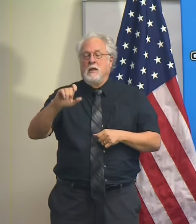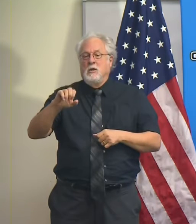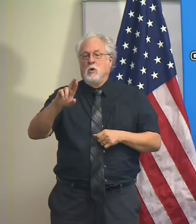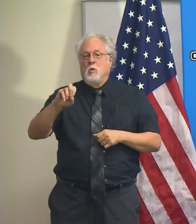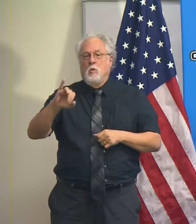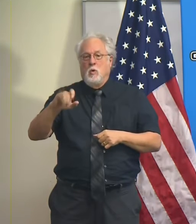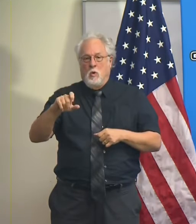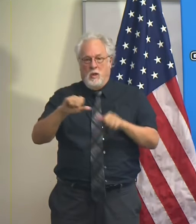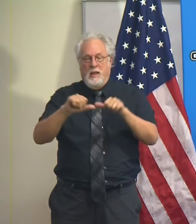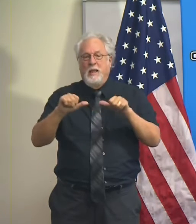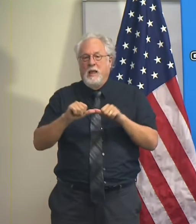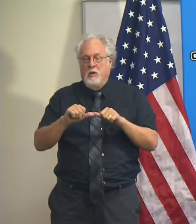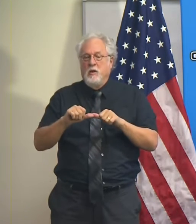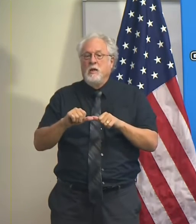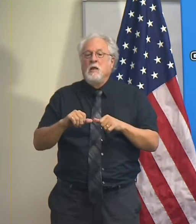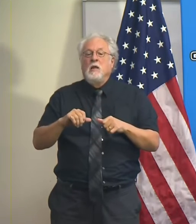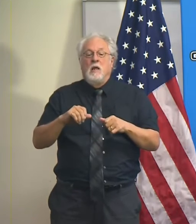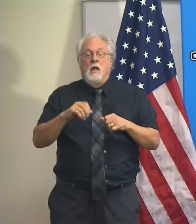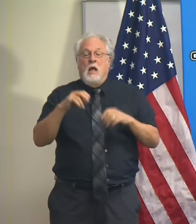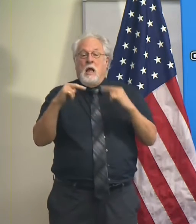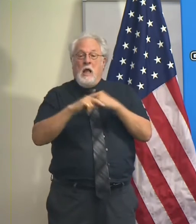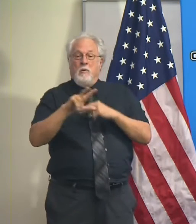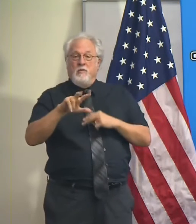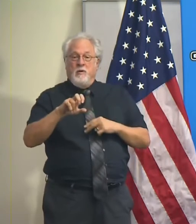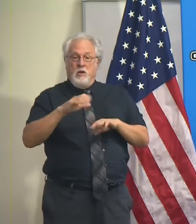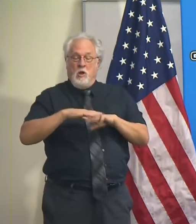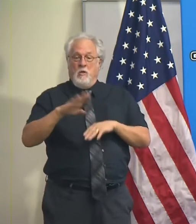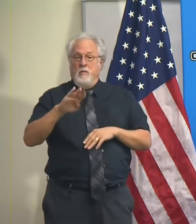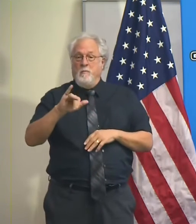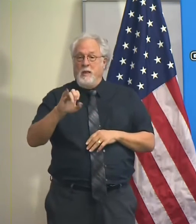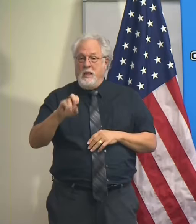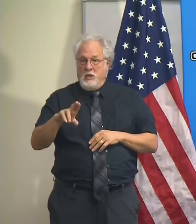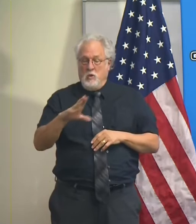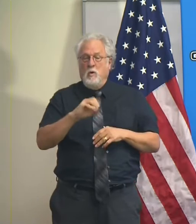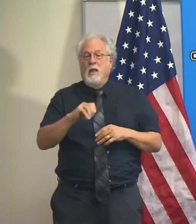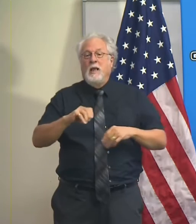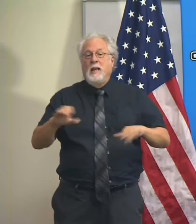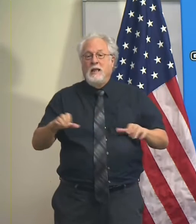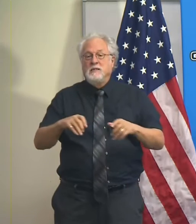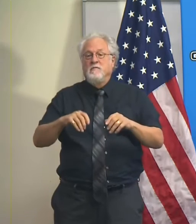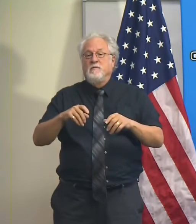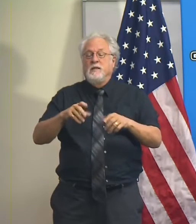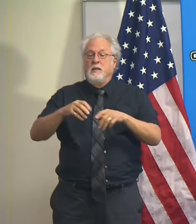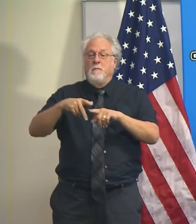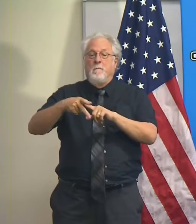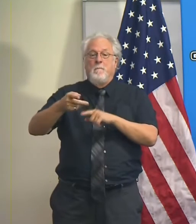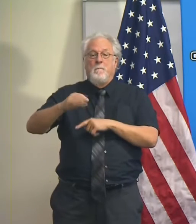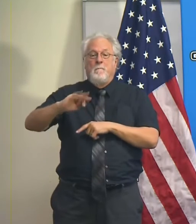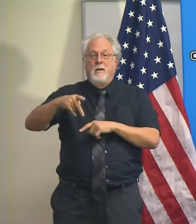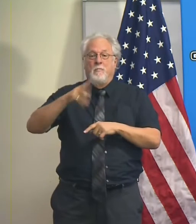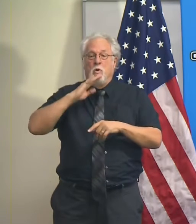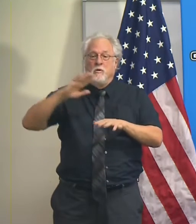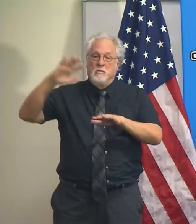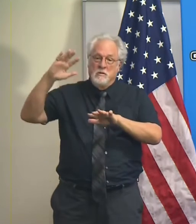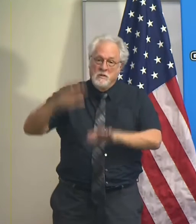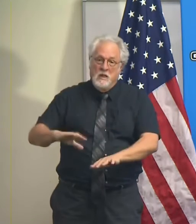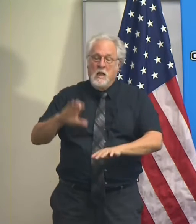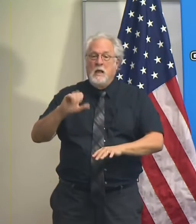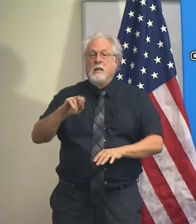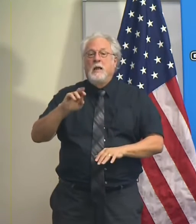highway 300 yeah highway 300 along the bayou and they're actively pumping down the canals in the event that the highway